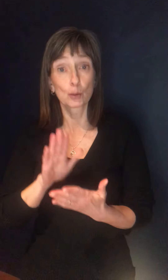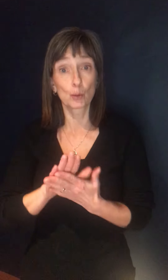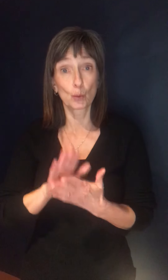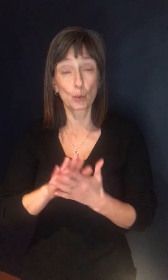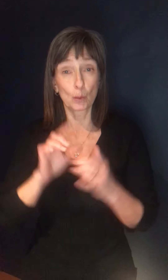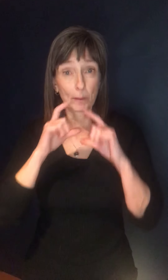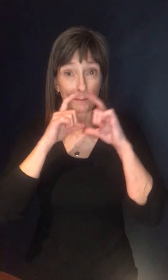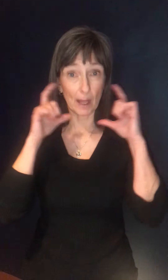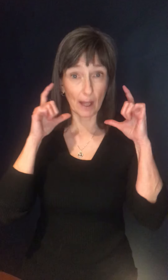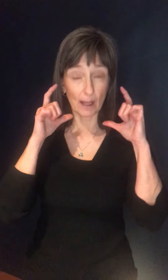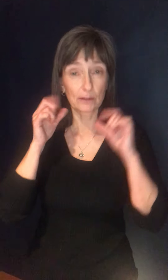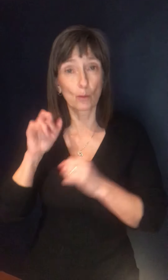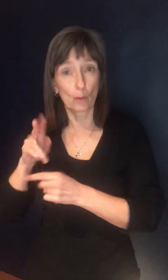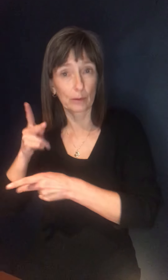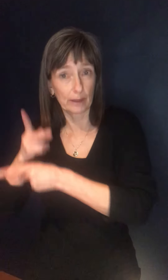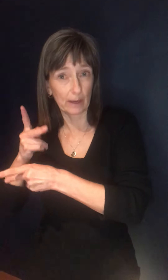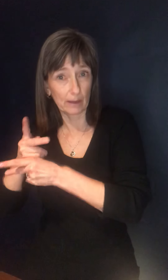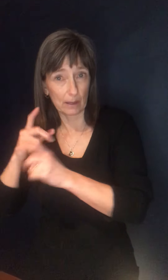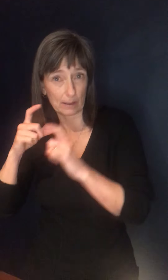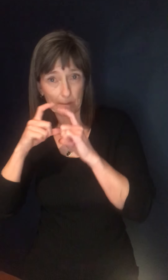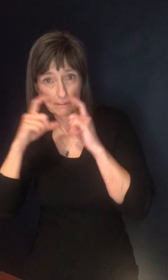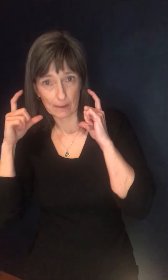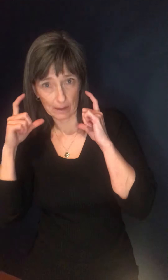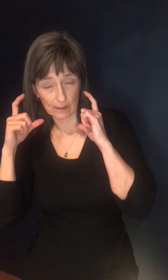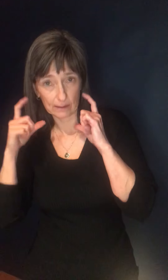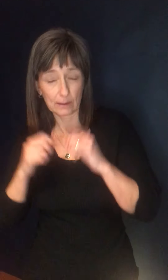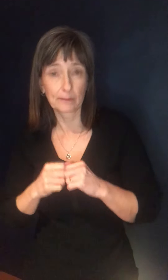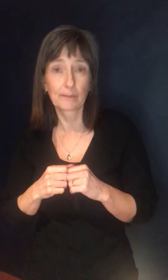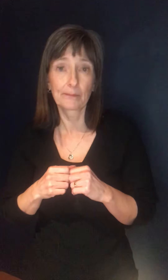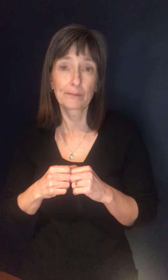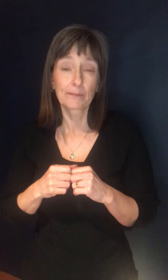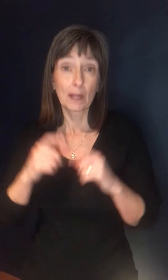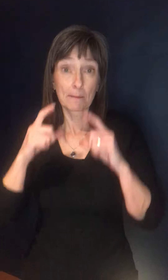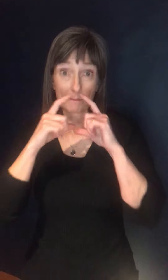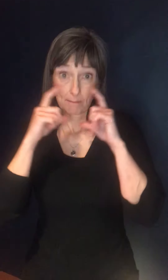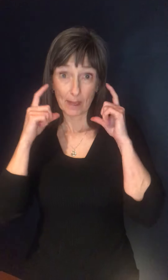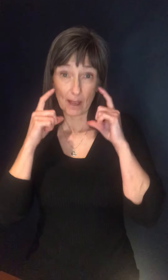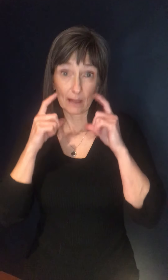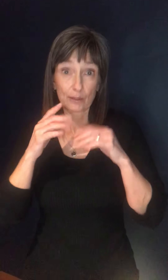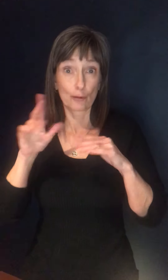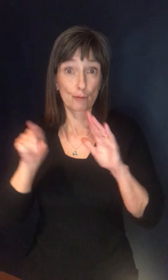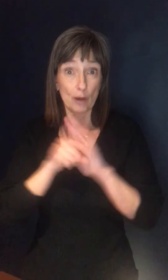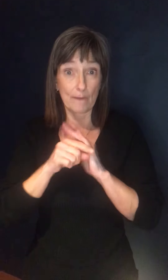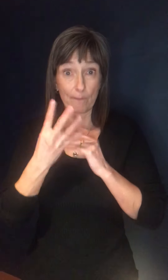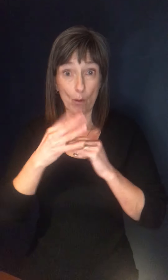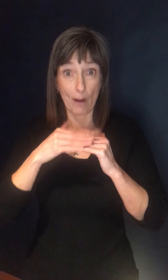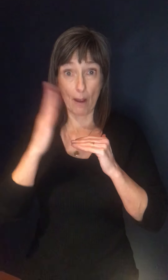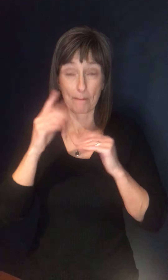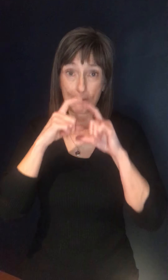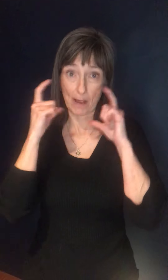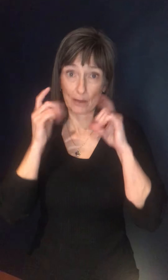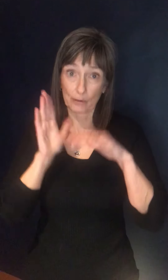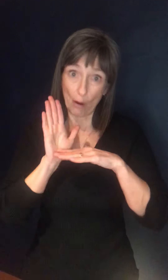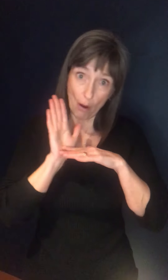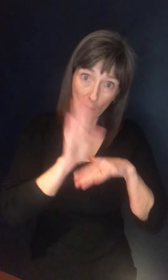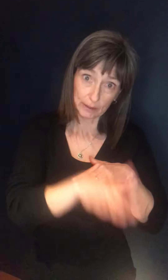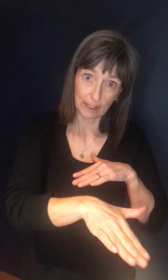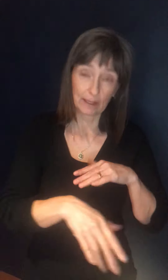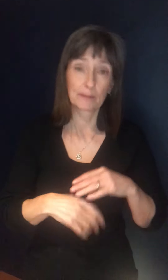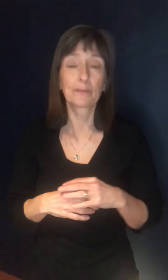daycares. Um, of course, wearing a mask all day is required for those in grade four and up. But in daycares, the school-aged